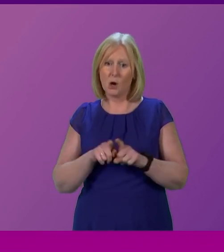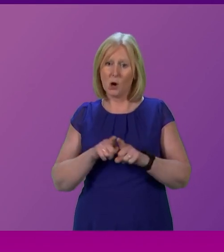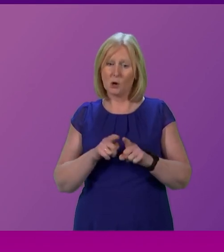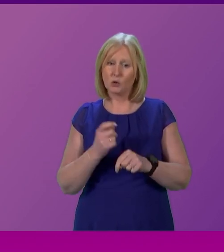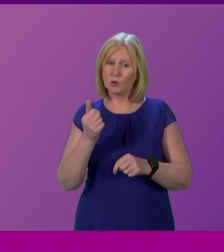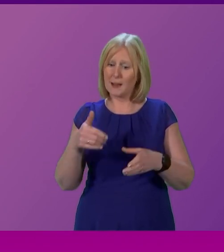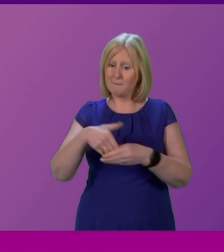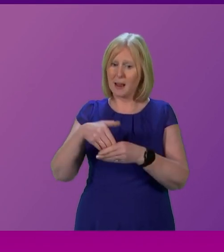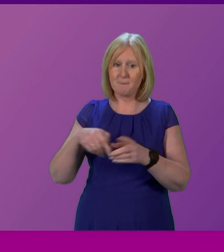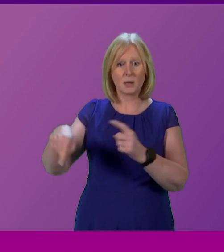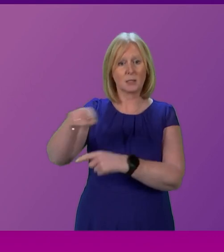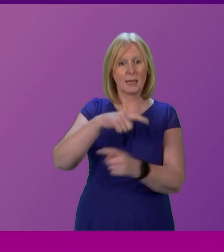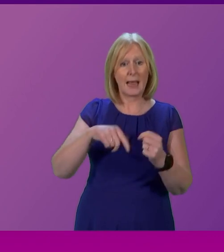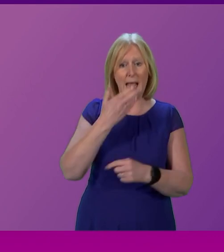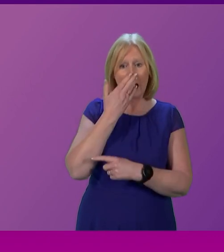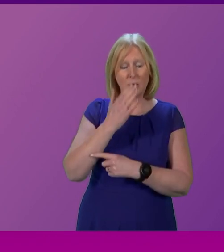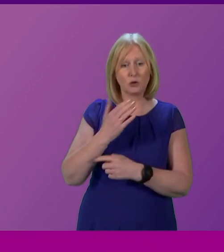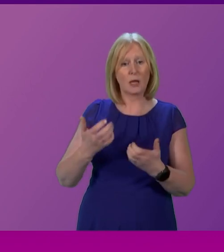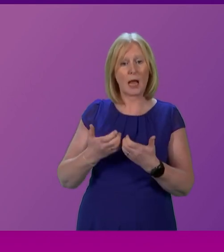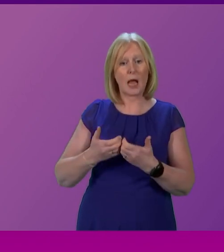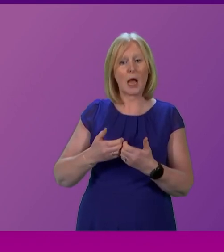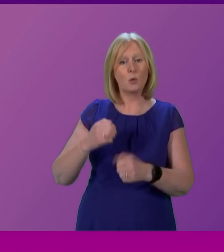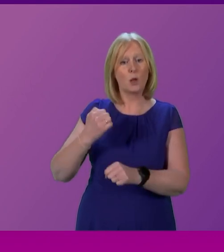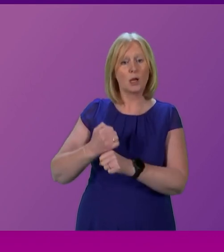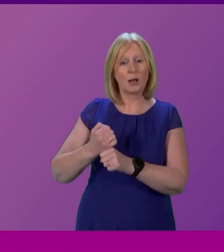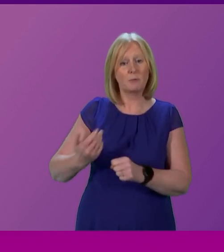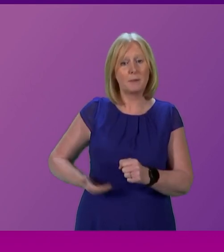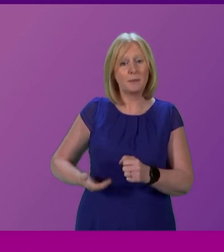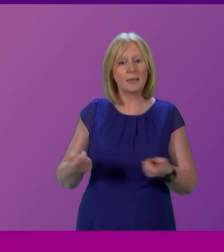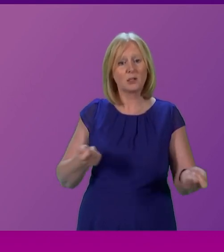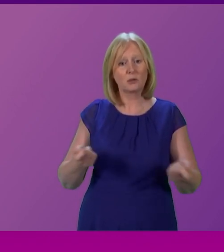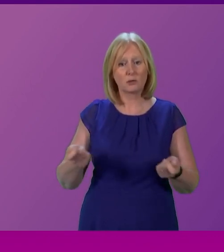this parliament of their attitude to how government business needs to be conducted.